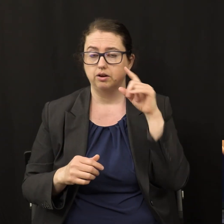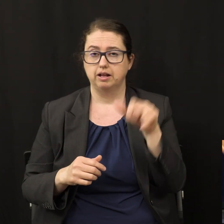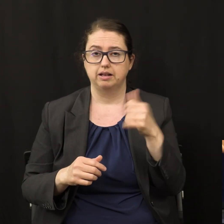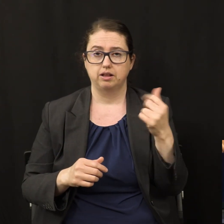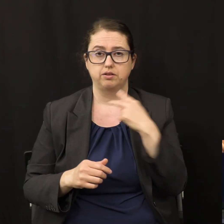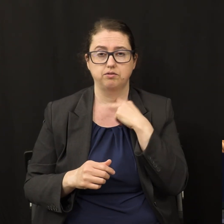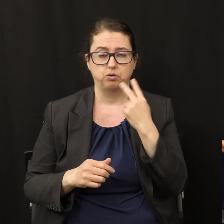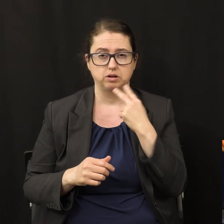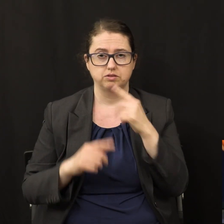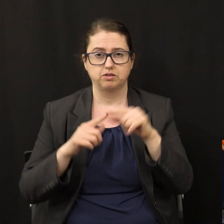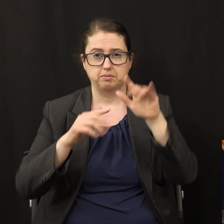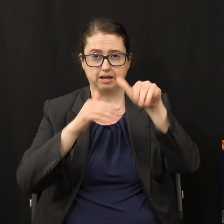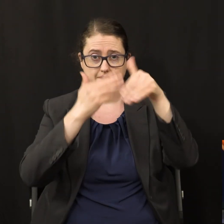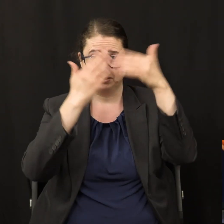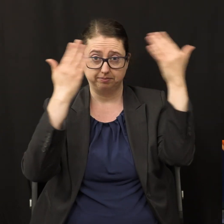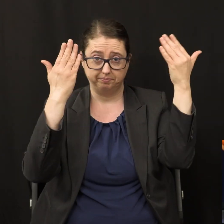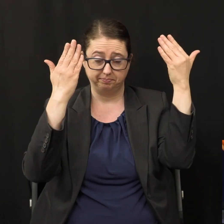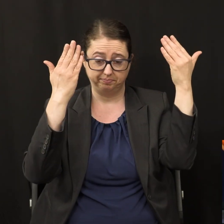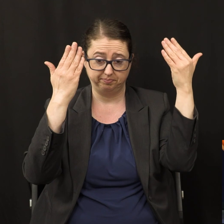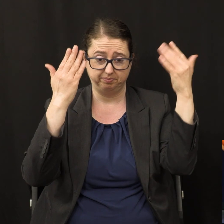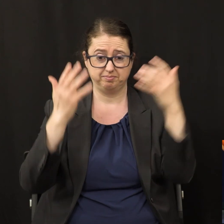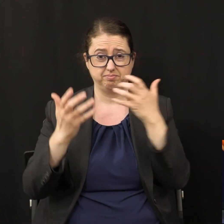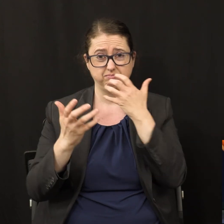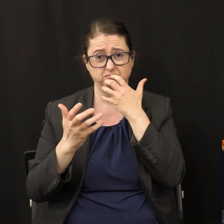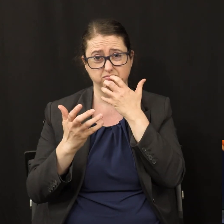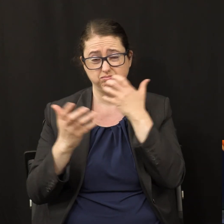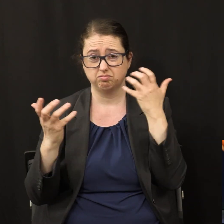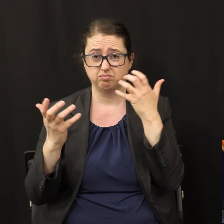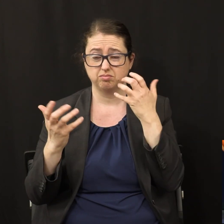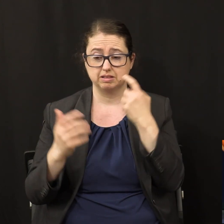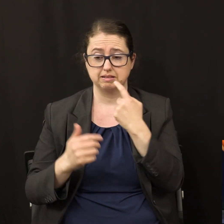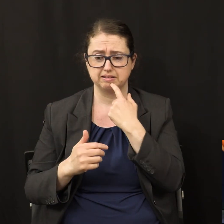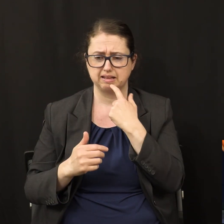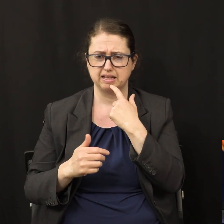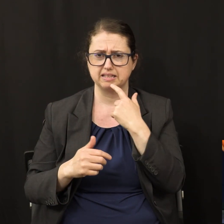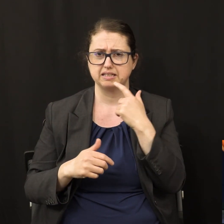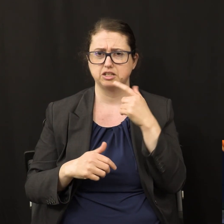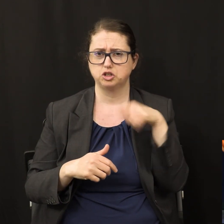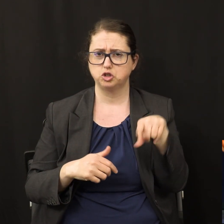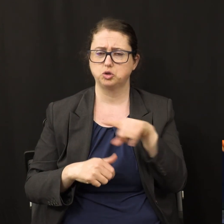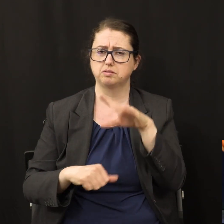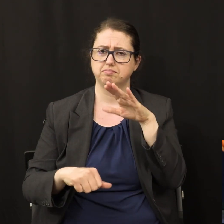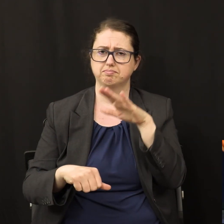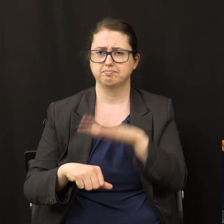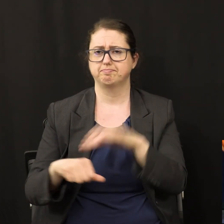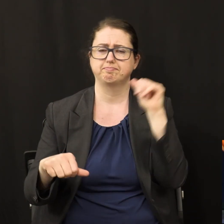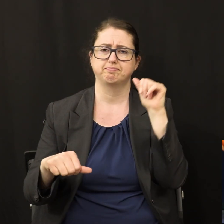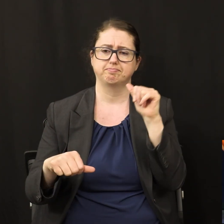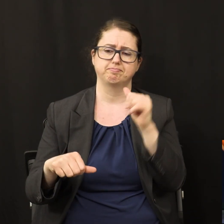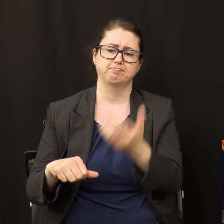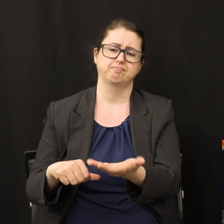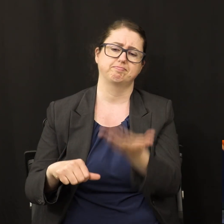from heaven saying come out of her my people